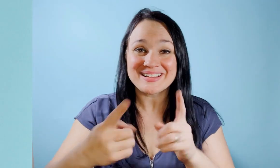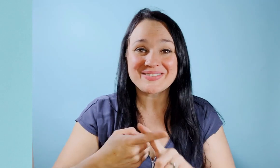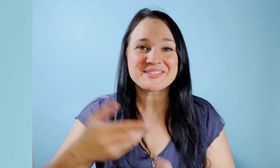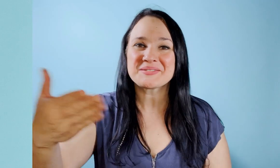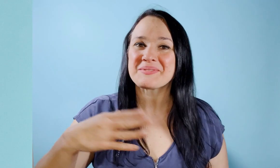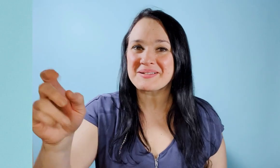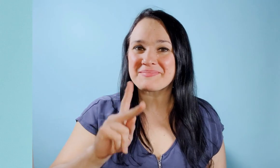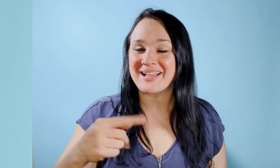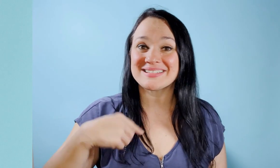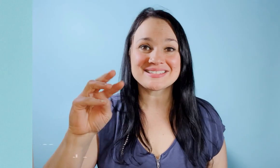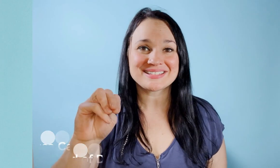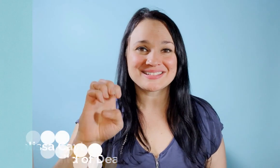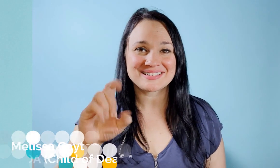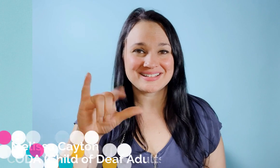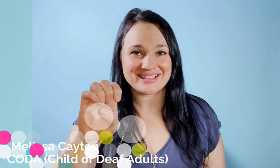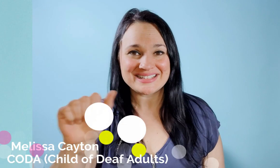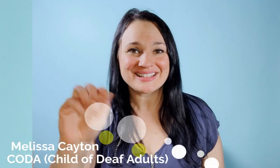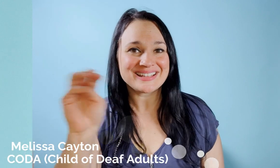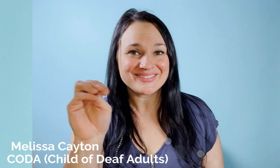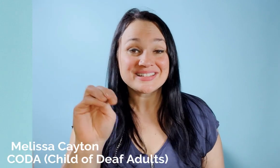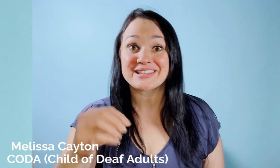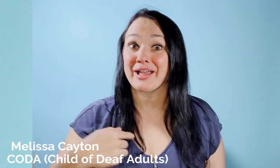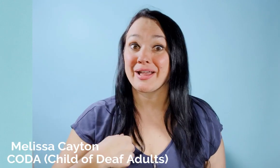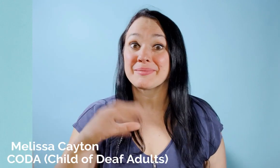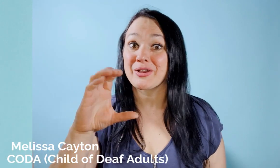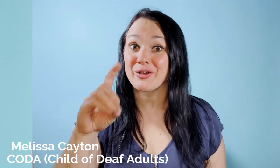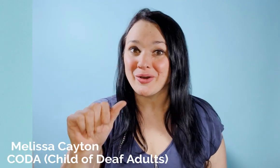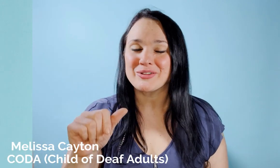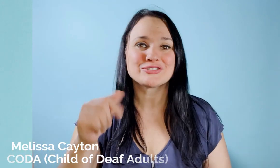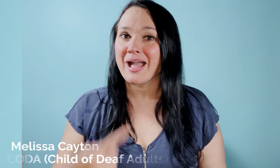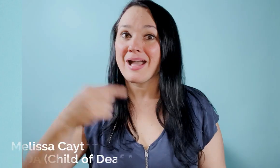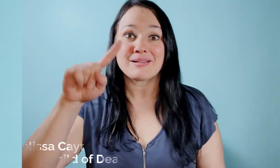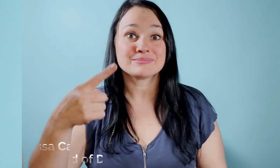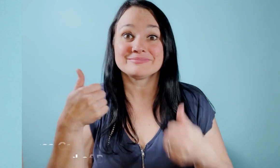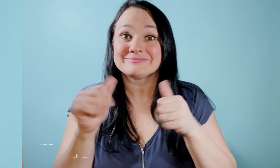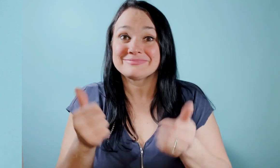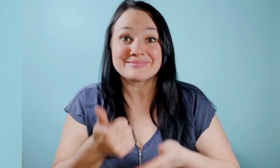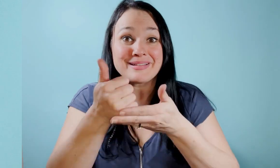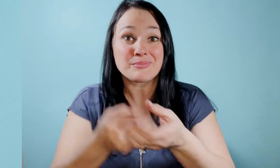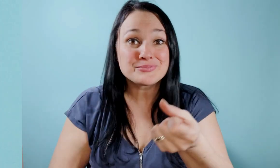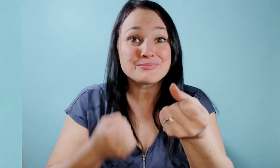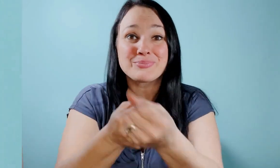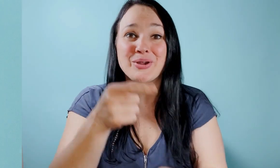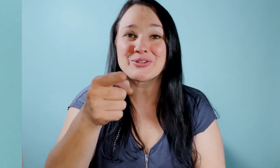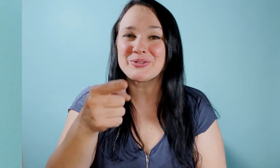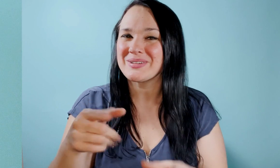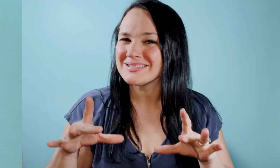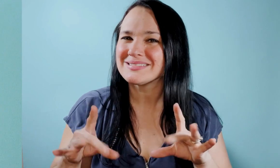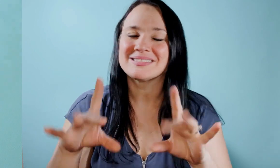hey my friends and welcome back this is me Melissa and this is my sign name I'm Makoda and I'm just here to help support